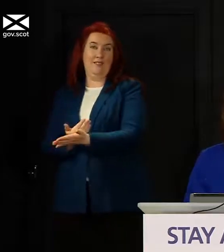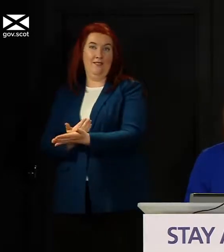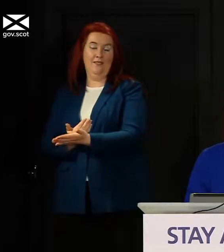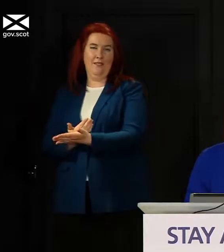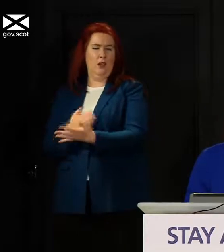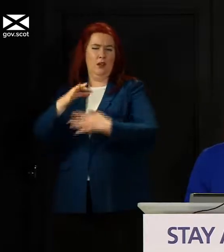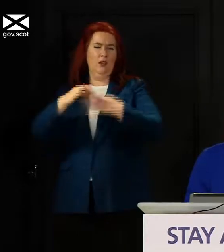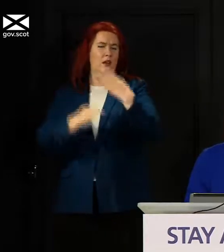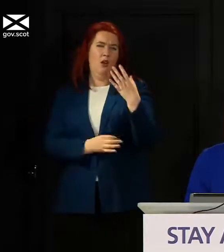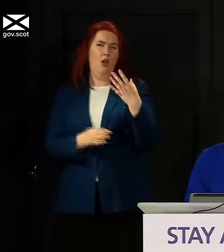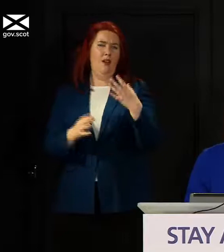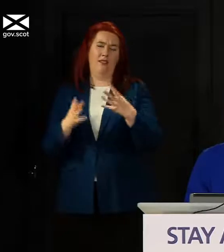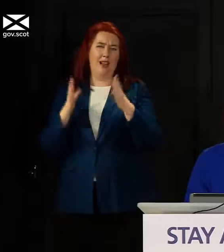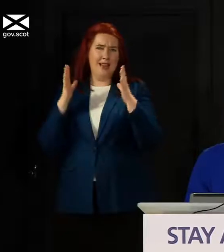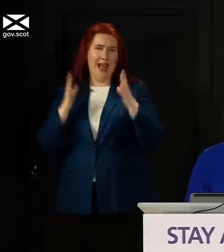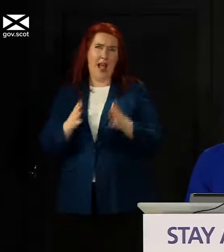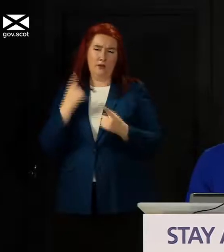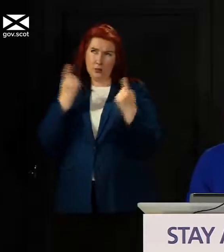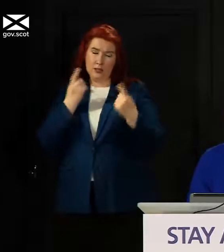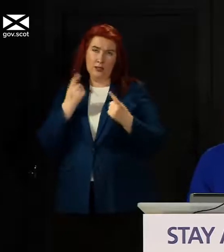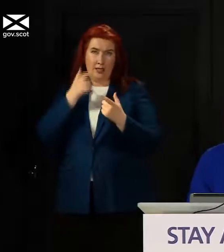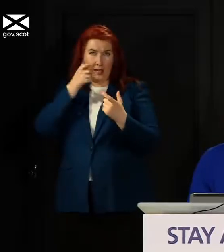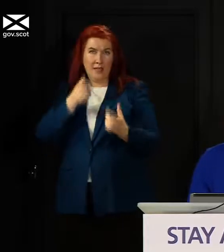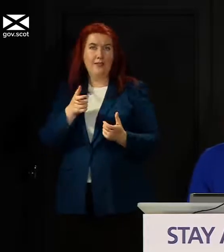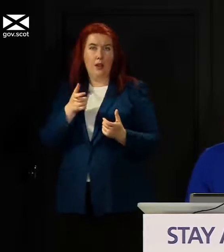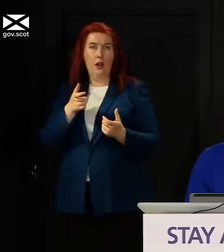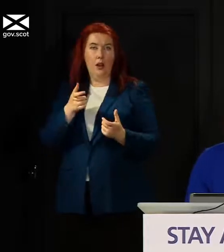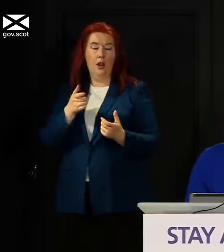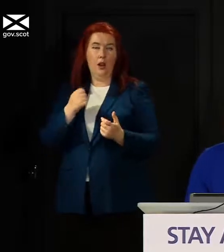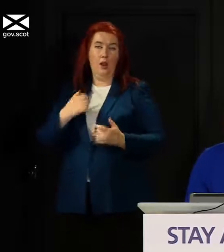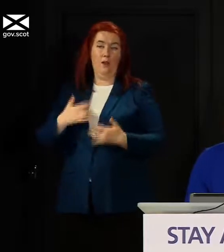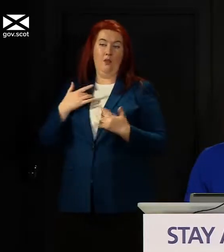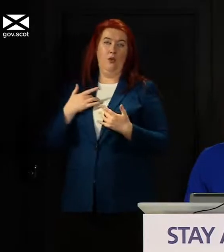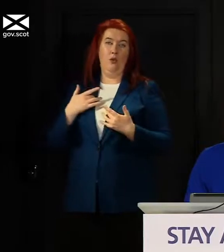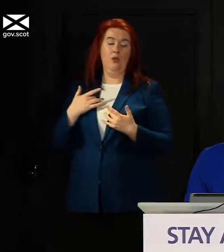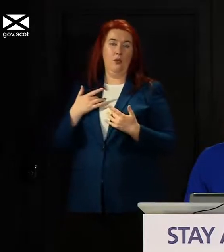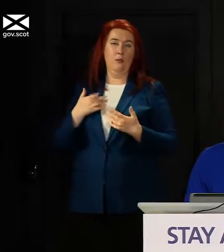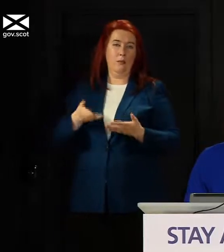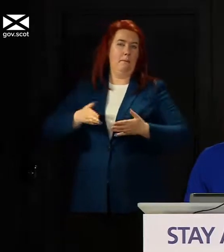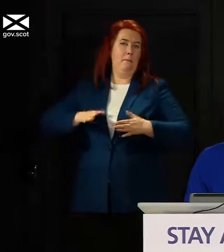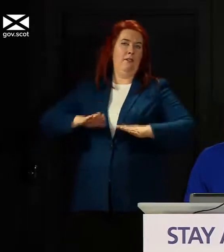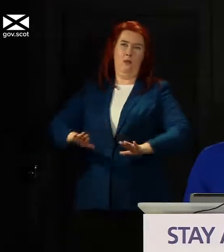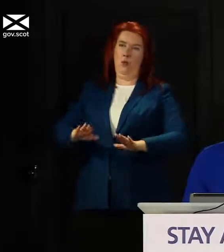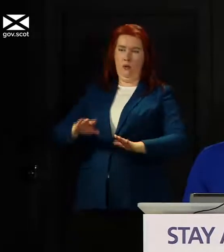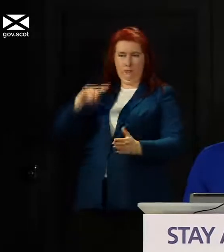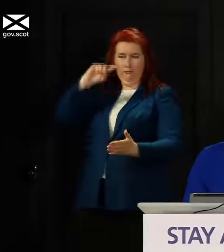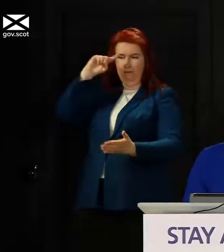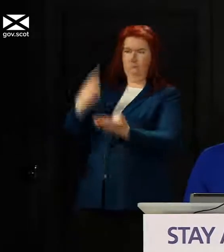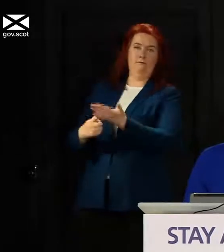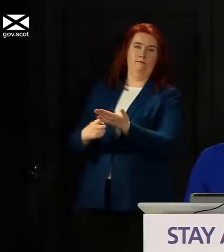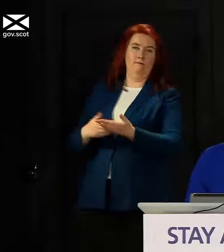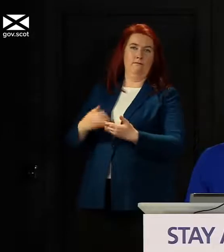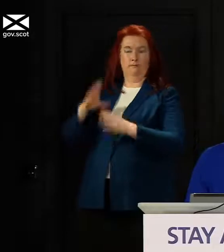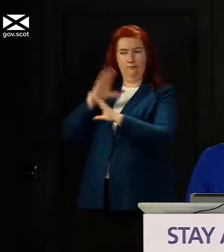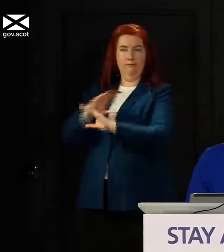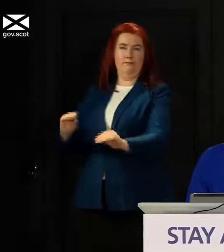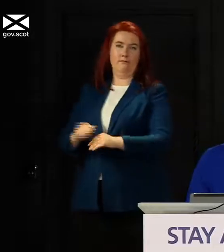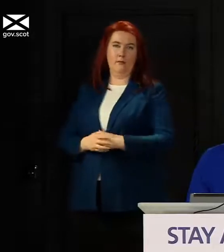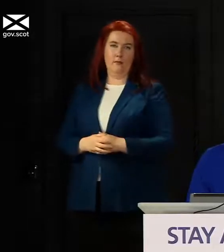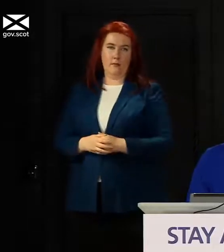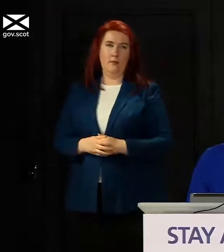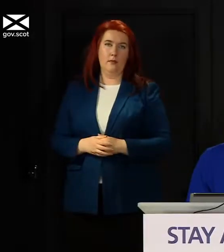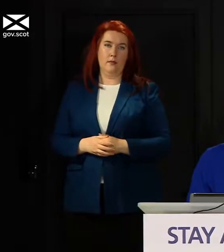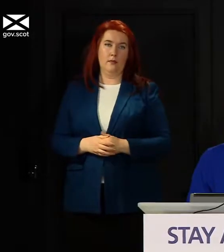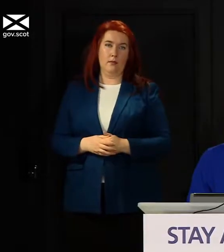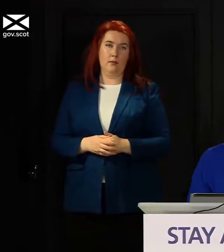those factors have to be taken into account in our opinion before decisions can be taken notwithstanding